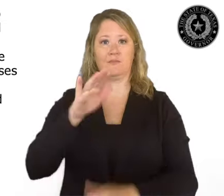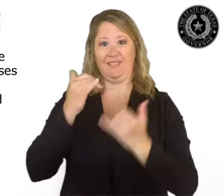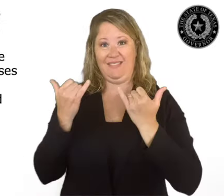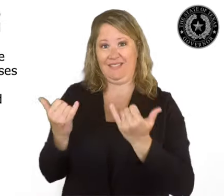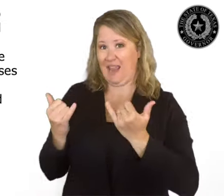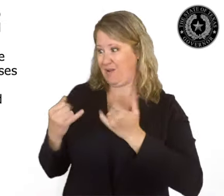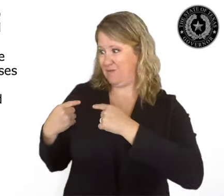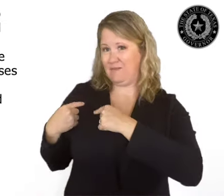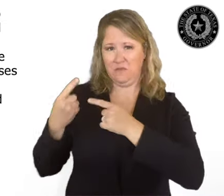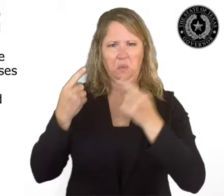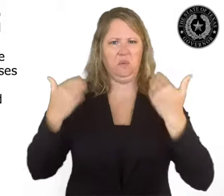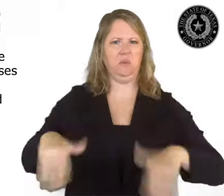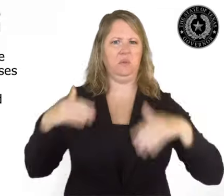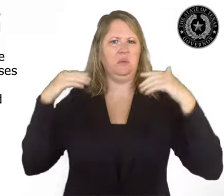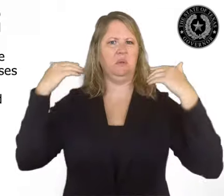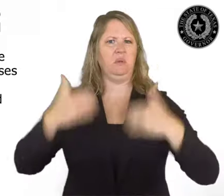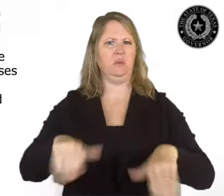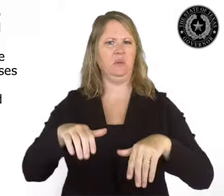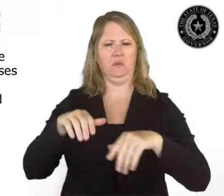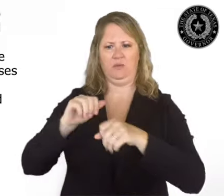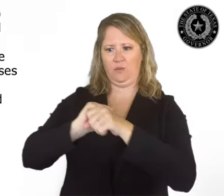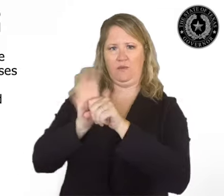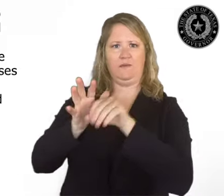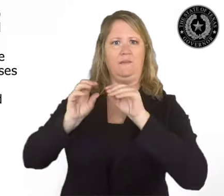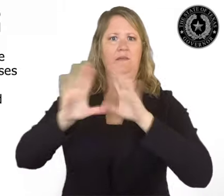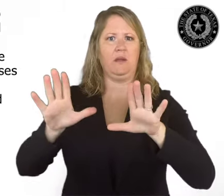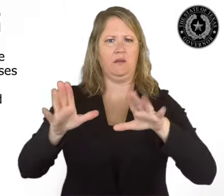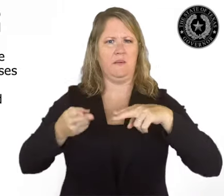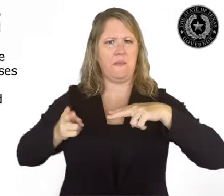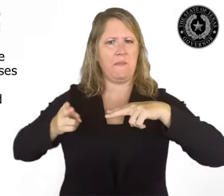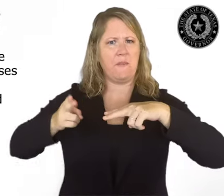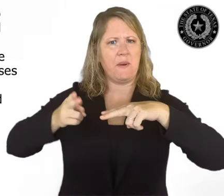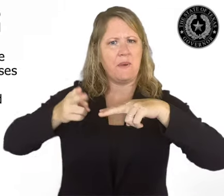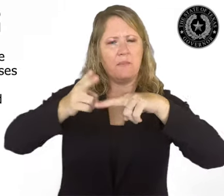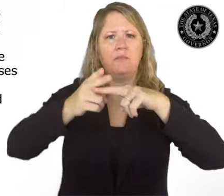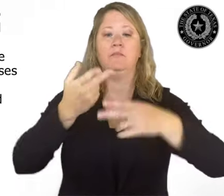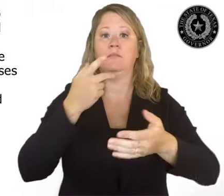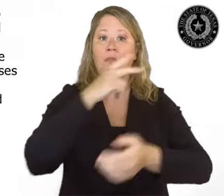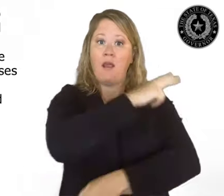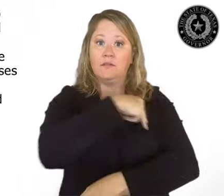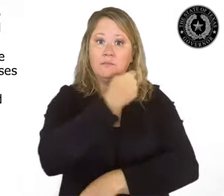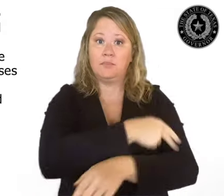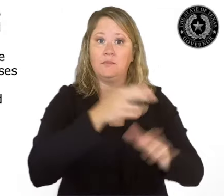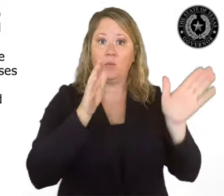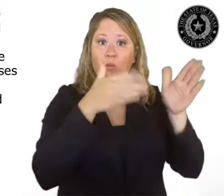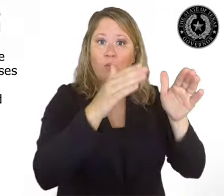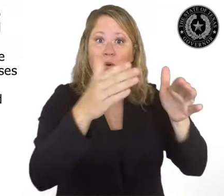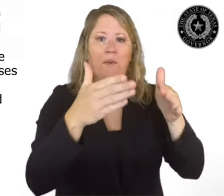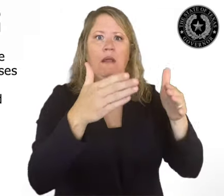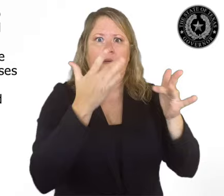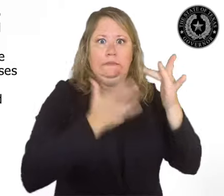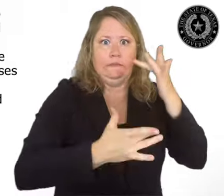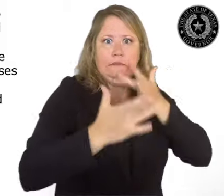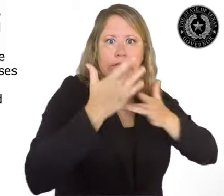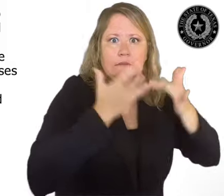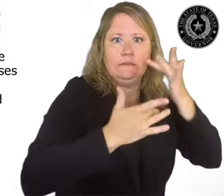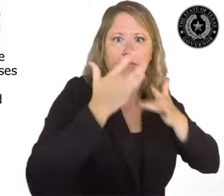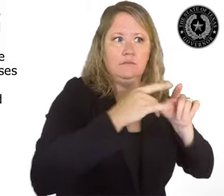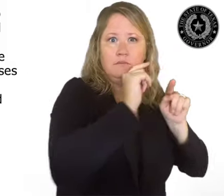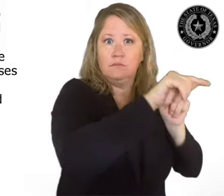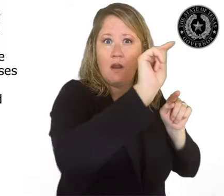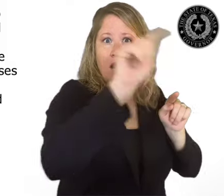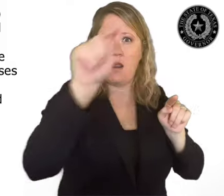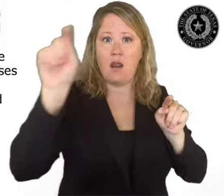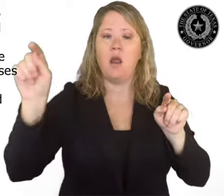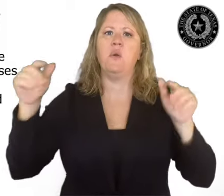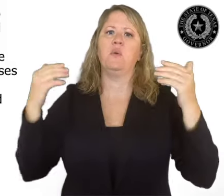Whereas, due to recent substantial increases in COVID-19 positive cases and increases in the COVID